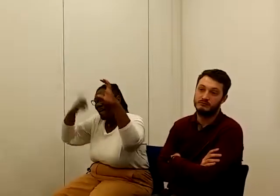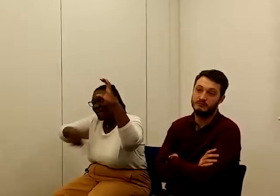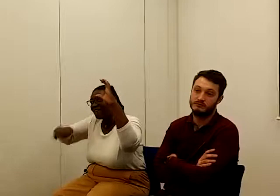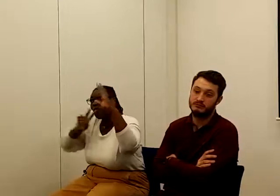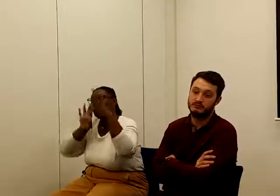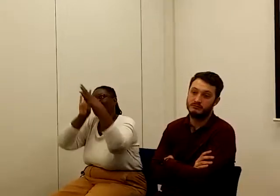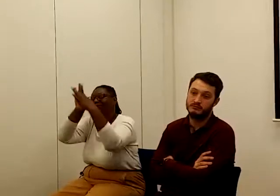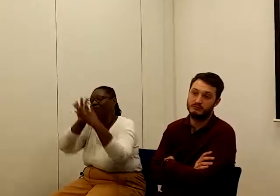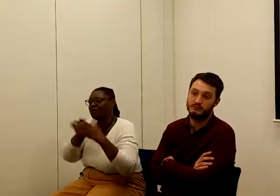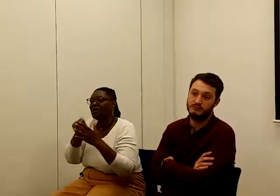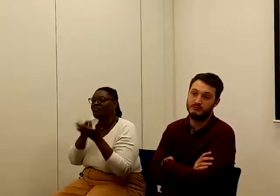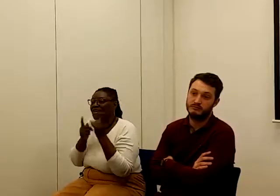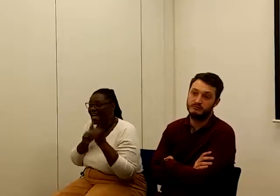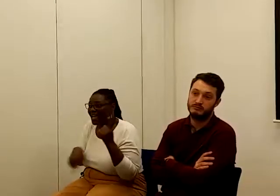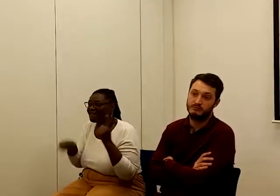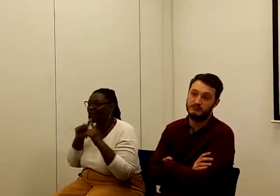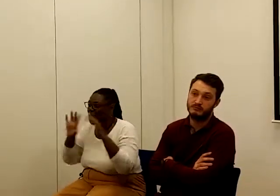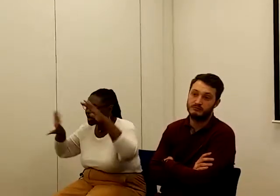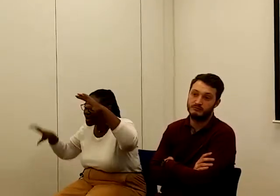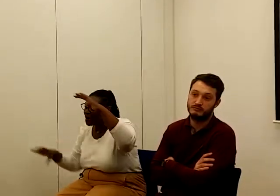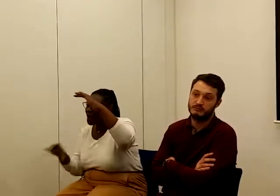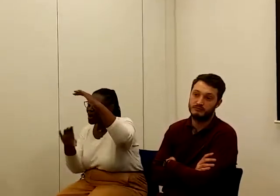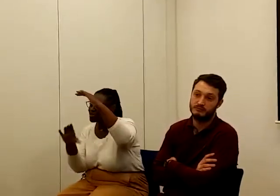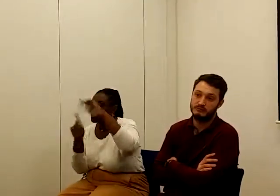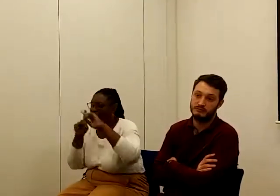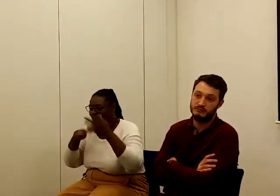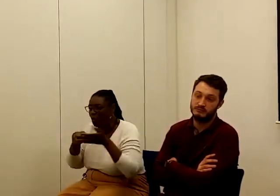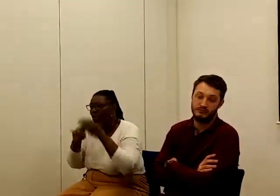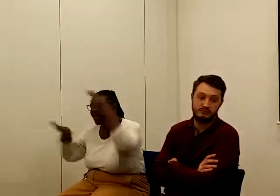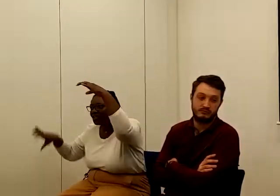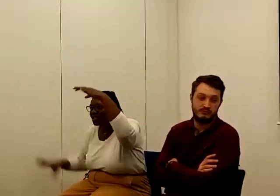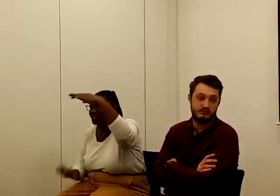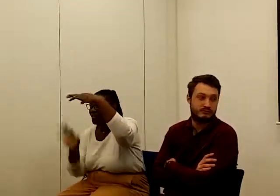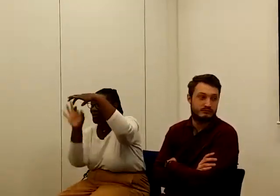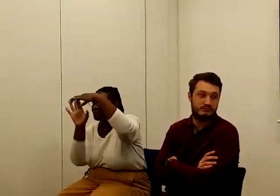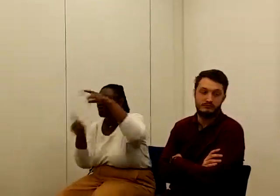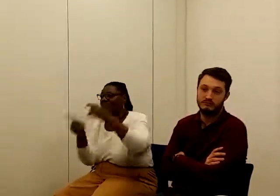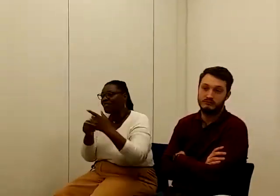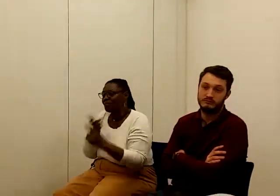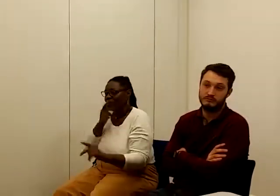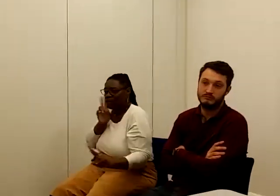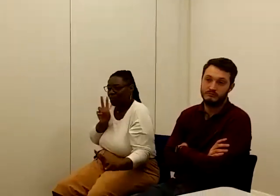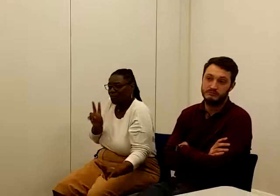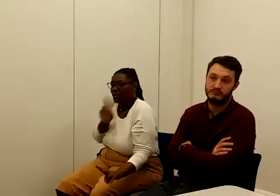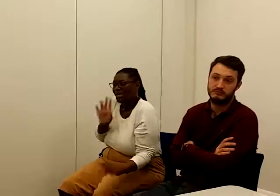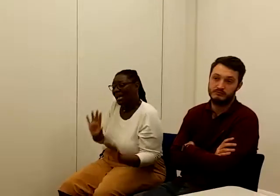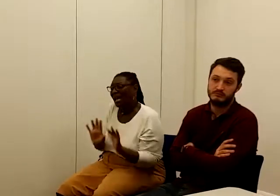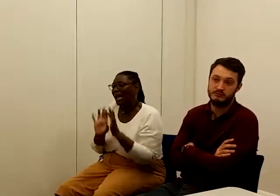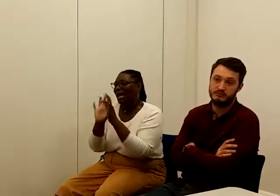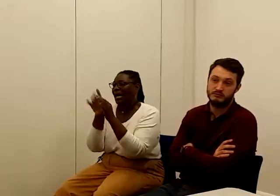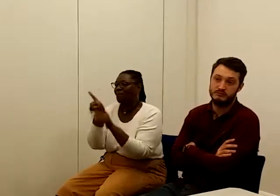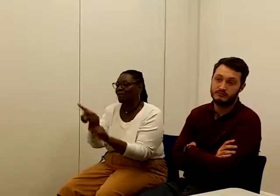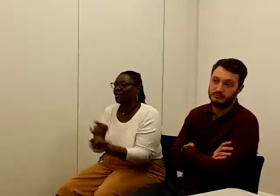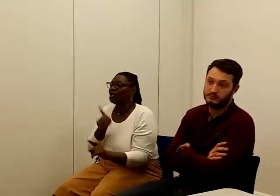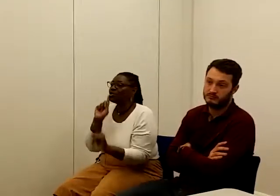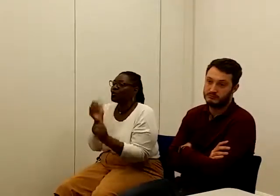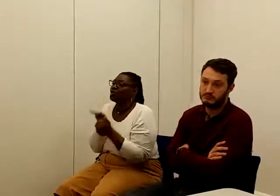think of, and then everyone else can come under, every organisation can come under that, then people can just link up with that. So it's good to have, I think,